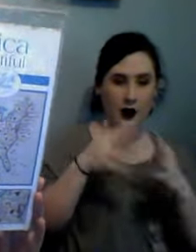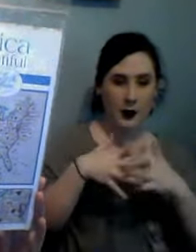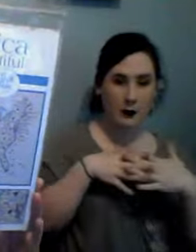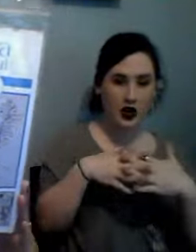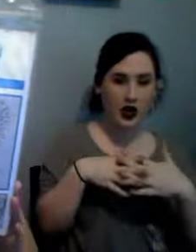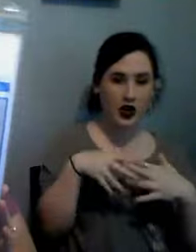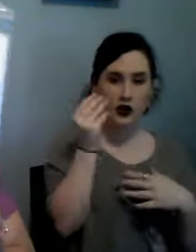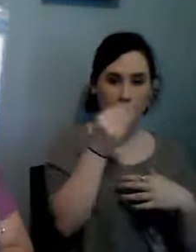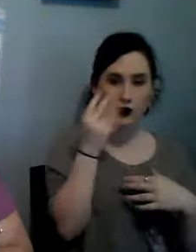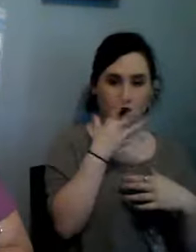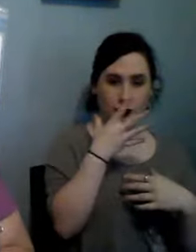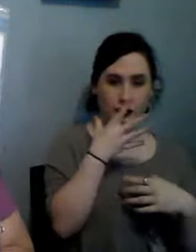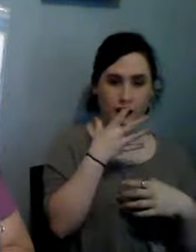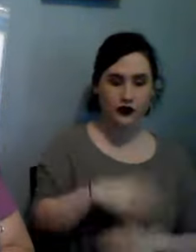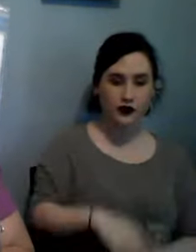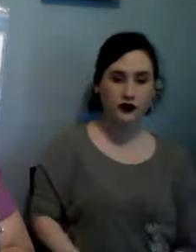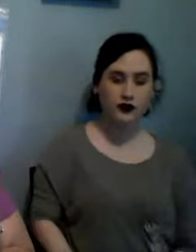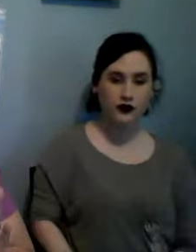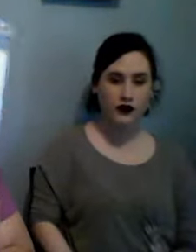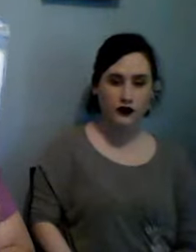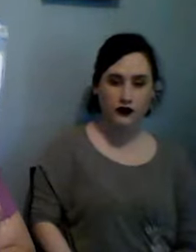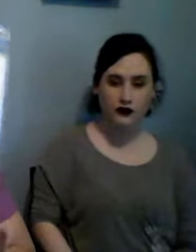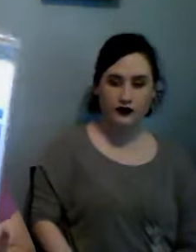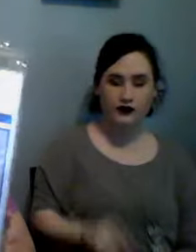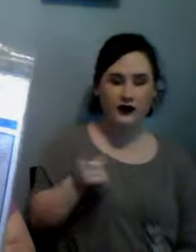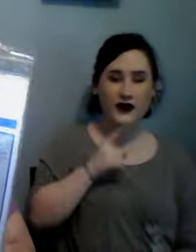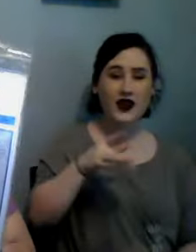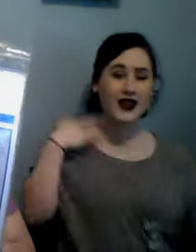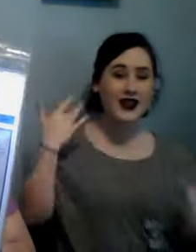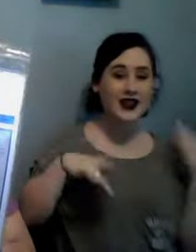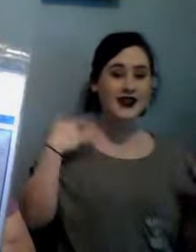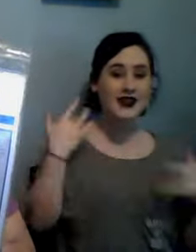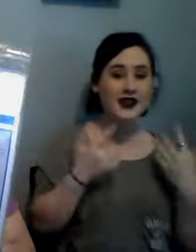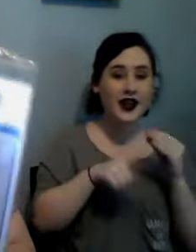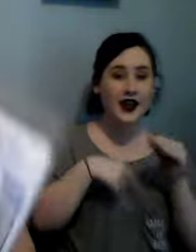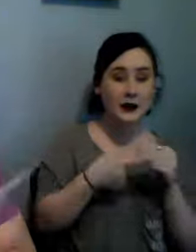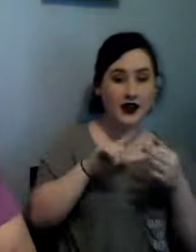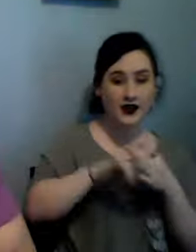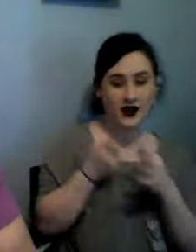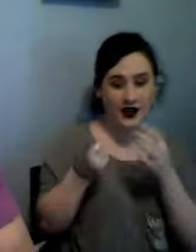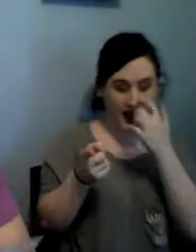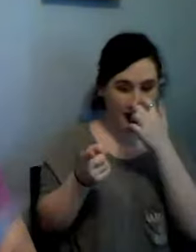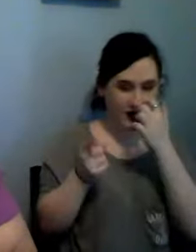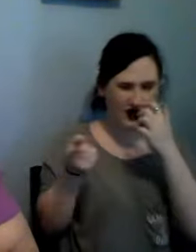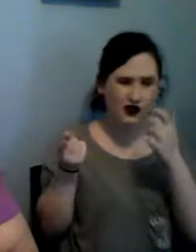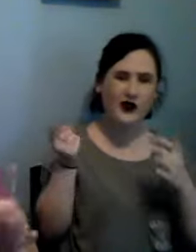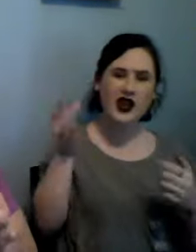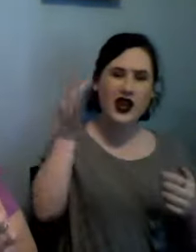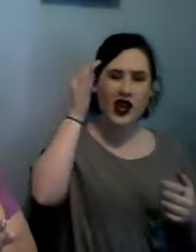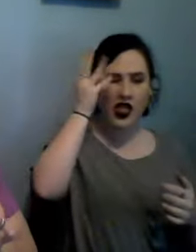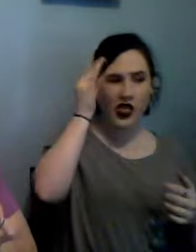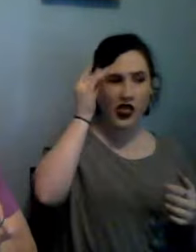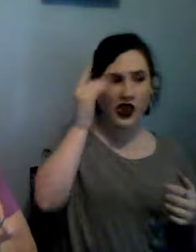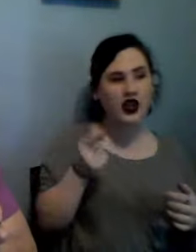I'm really excited about doing this one I was thinking and I think I said last week that I was going to put a